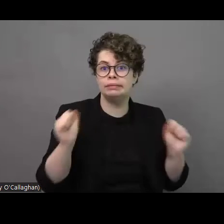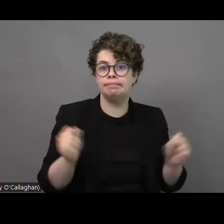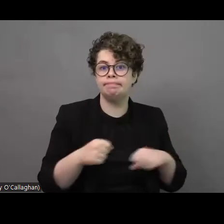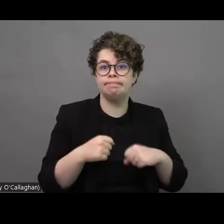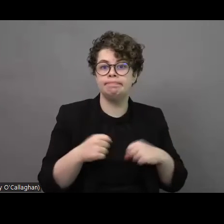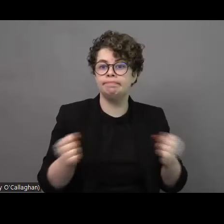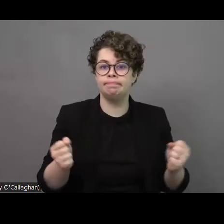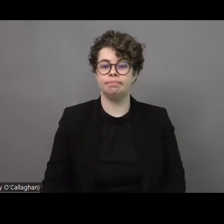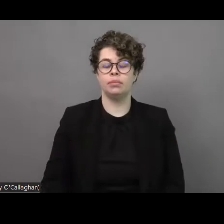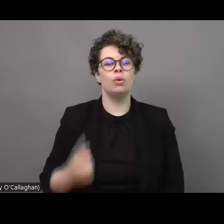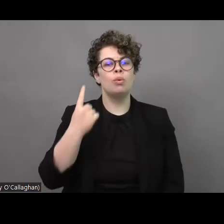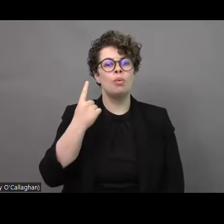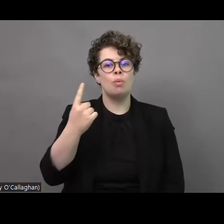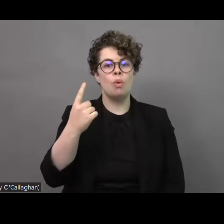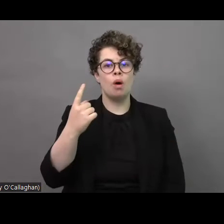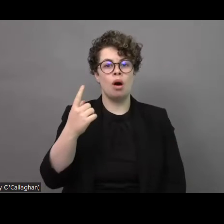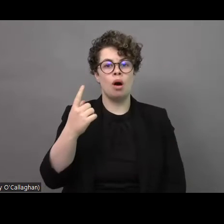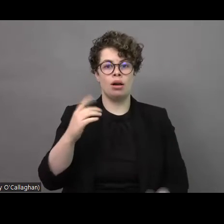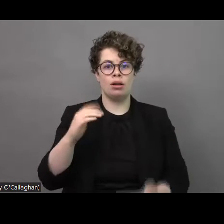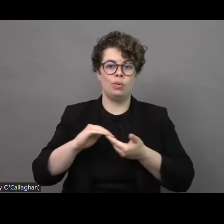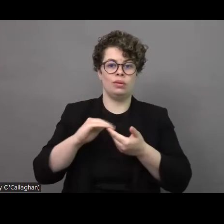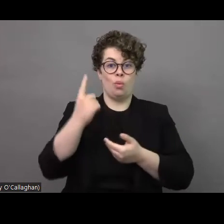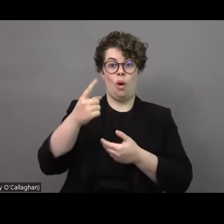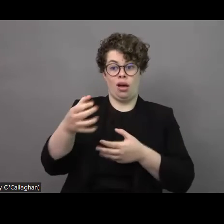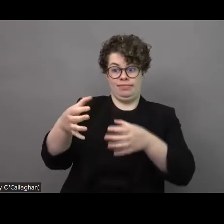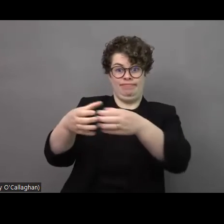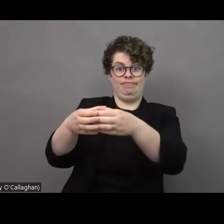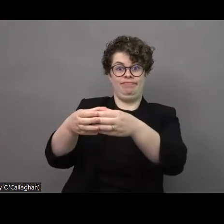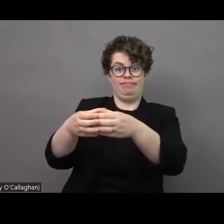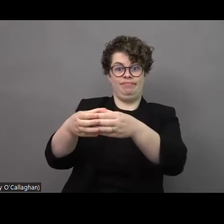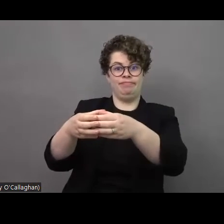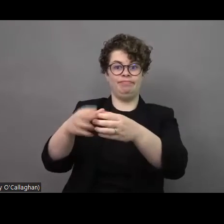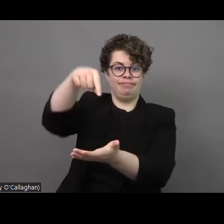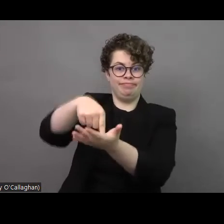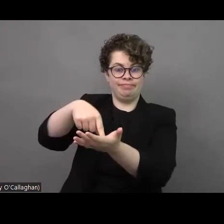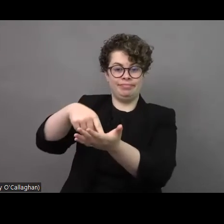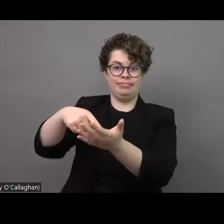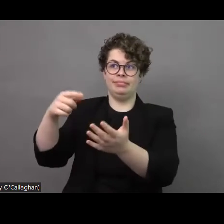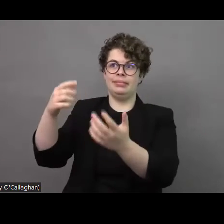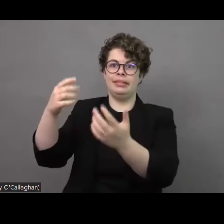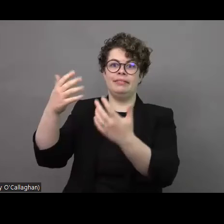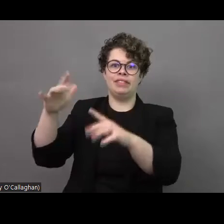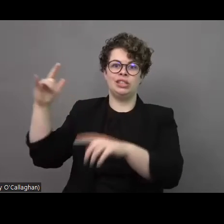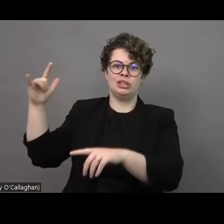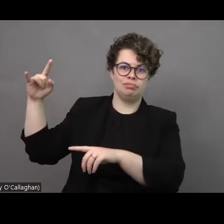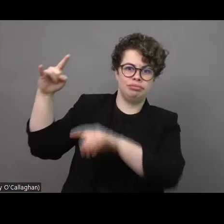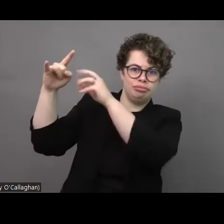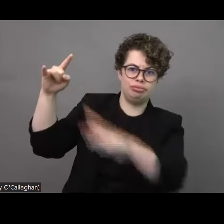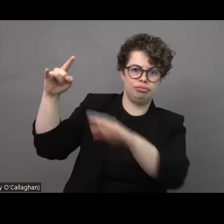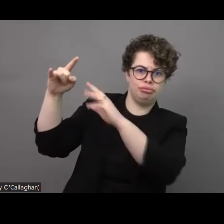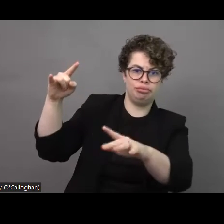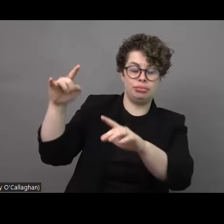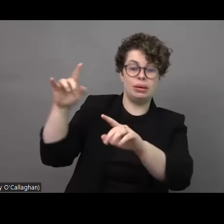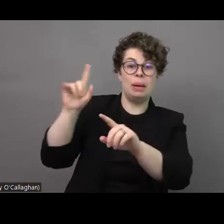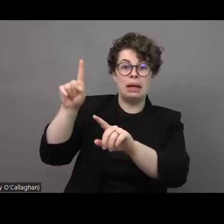Kharkiv which is being bombed. But still they moved to Dnepropetrovsk to Dnepro and Dnepropetrovsk